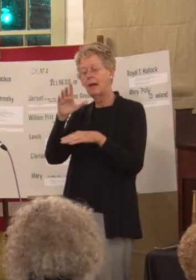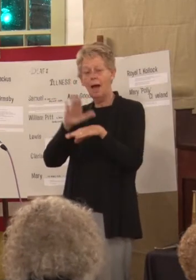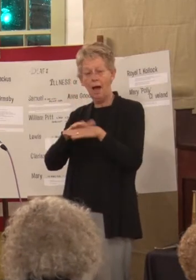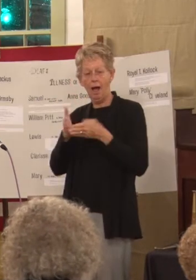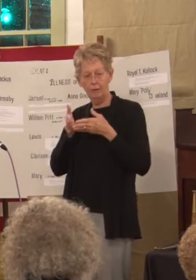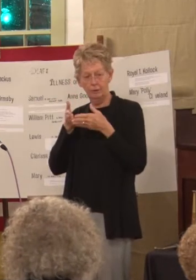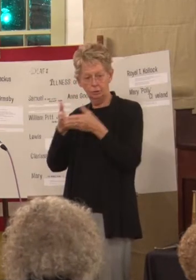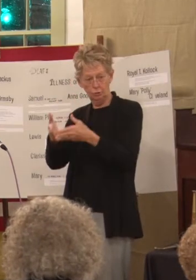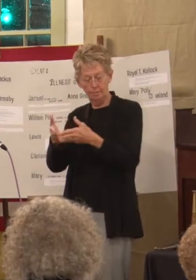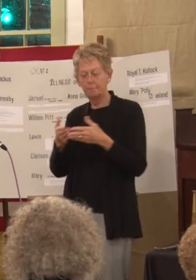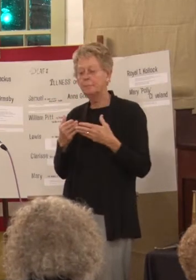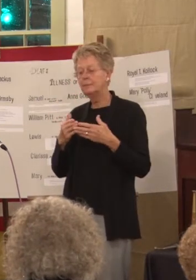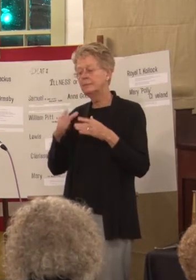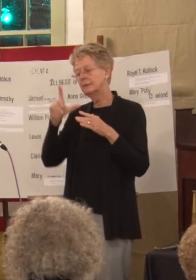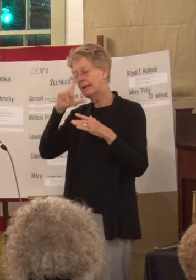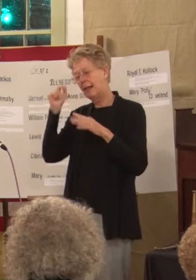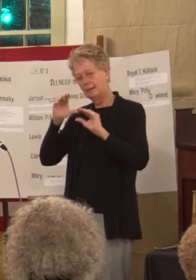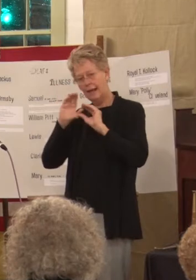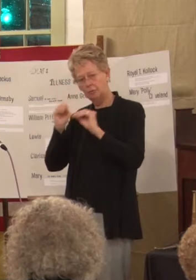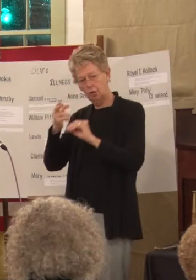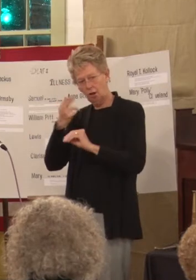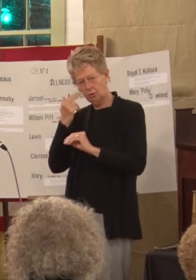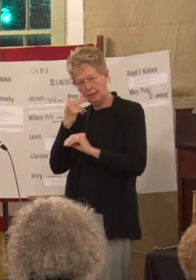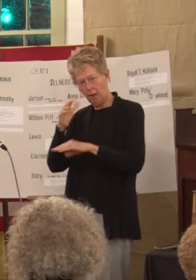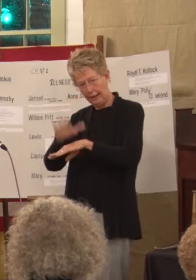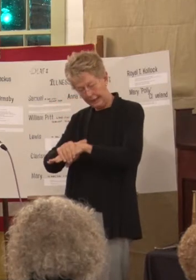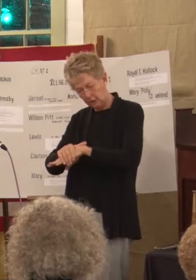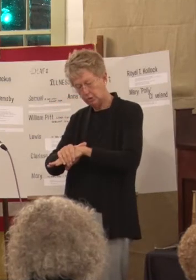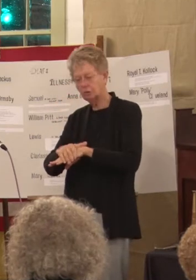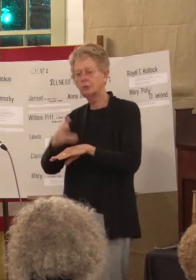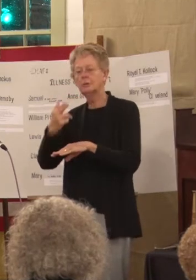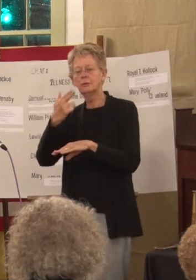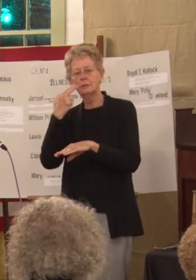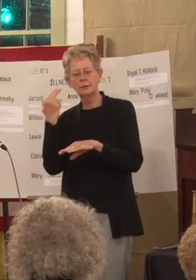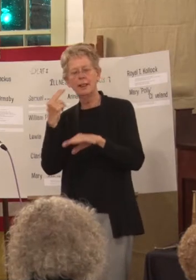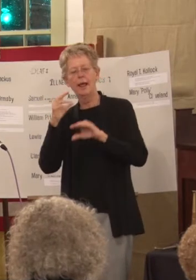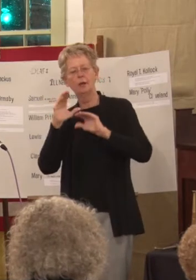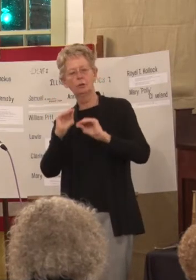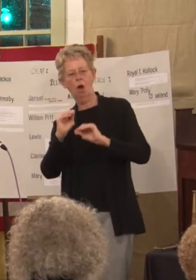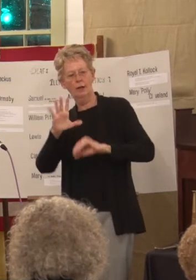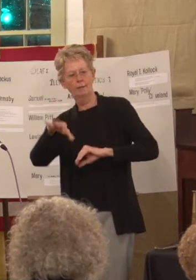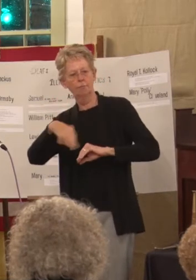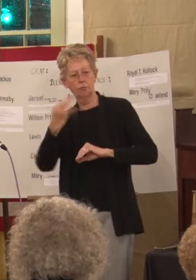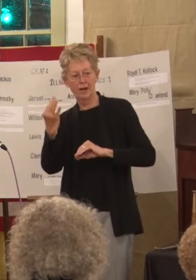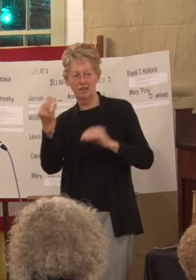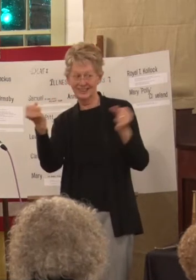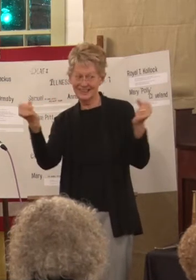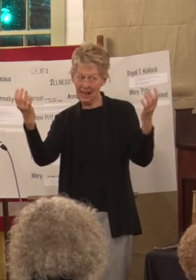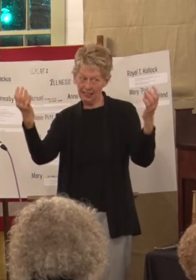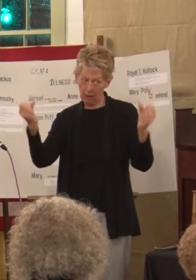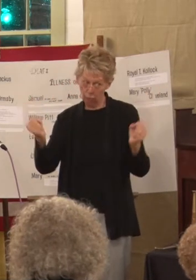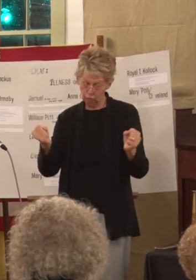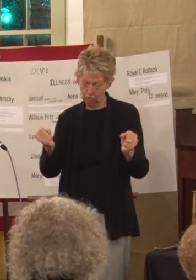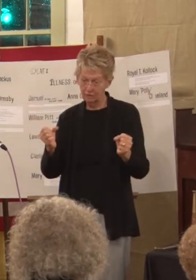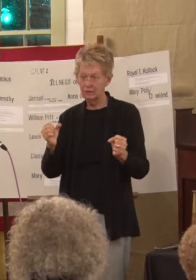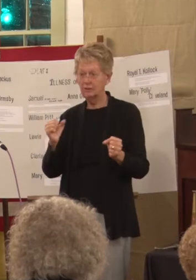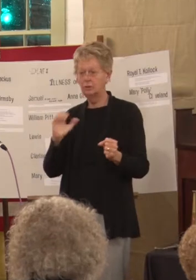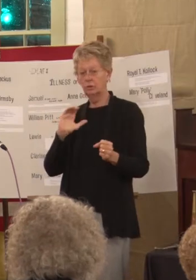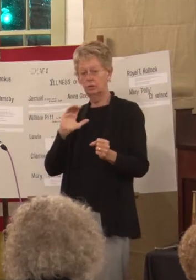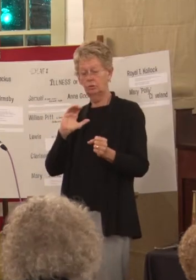trip home, and Laurent Clerc was teaching in French sign language. So, our origins in American